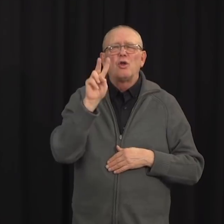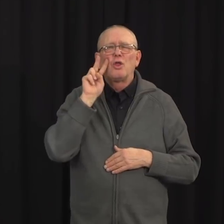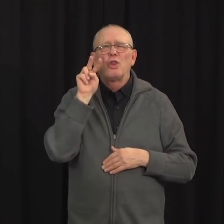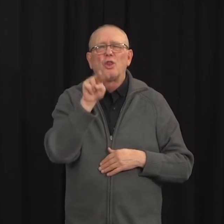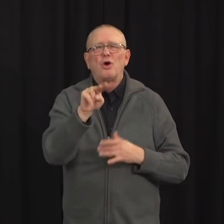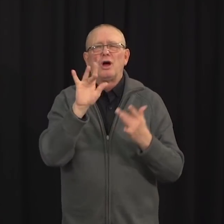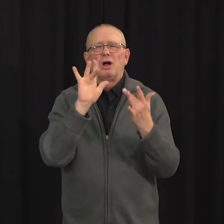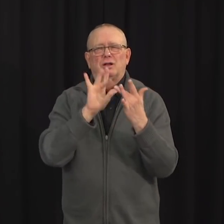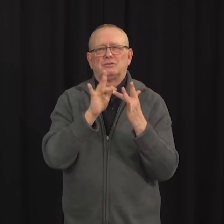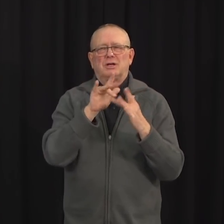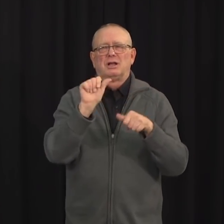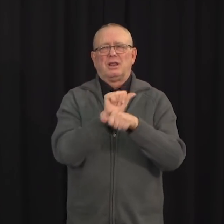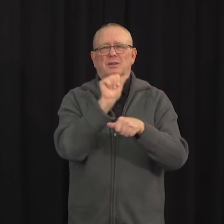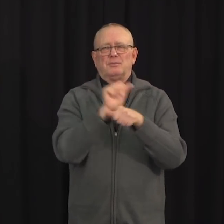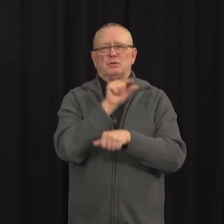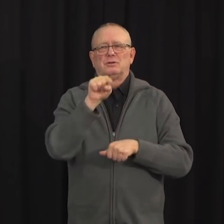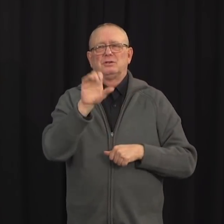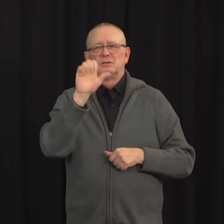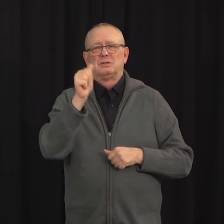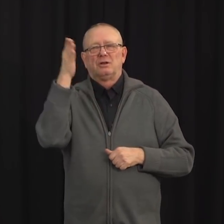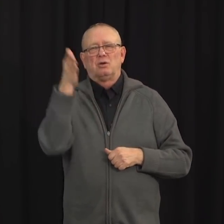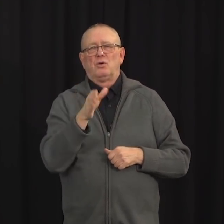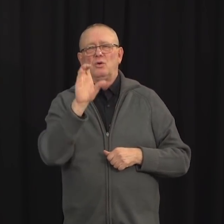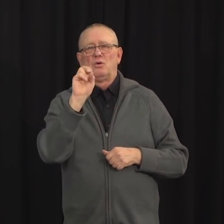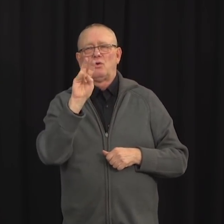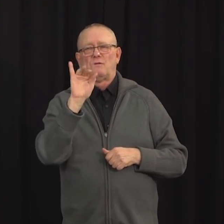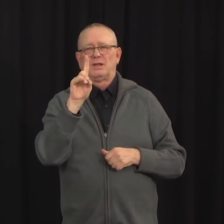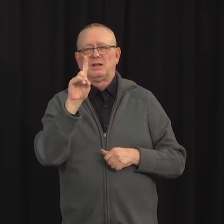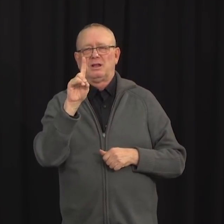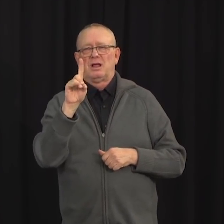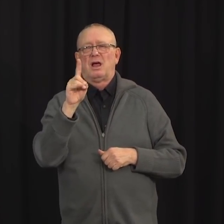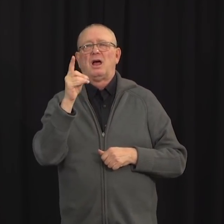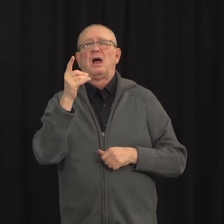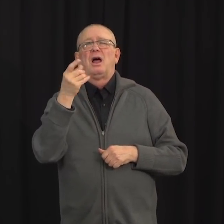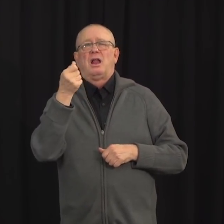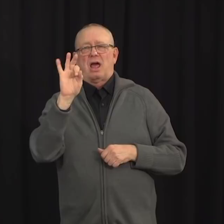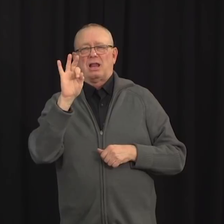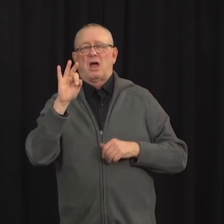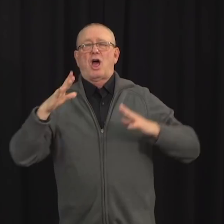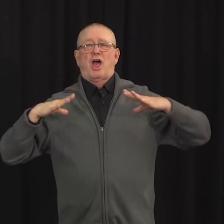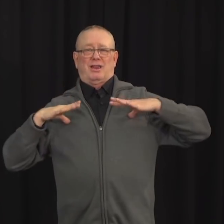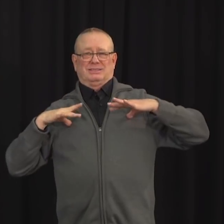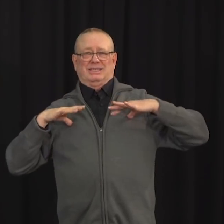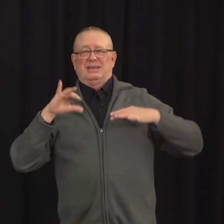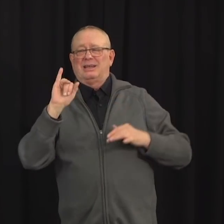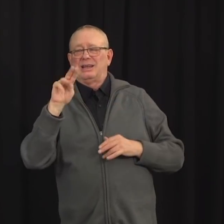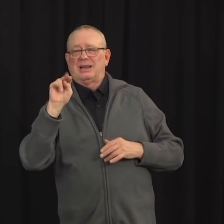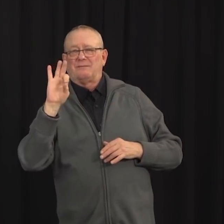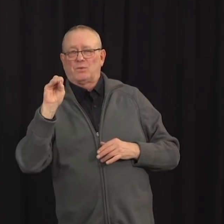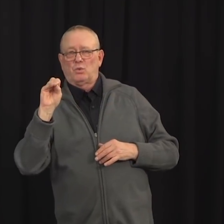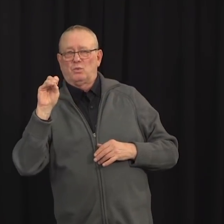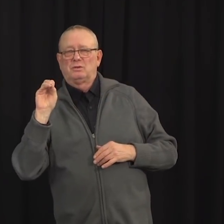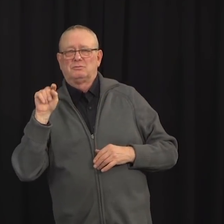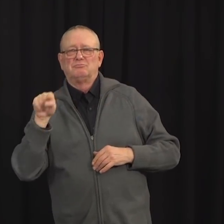slash covid holiday info, and you'll also find a link where you can search for a facility near you.